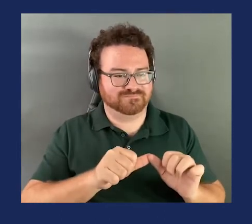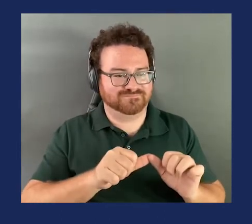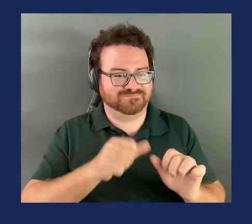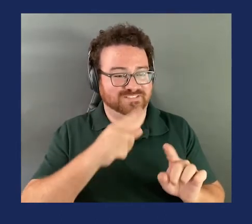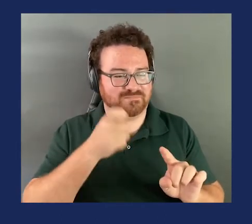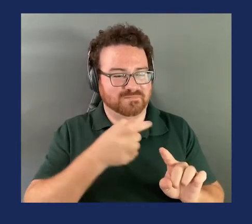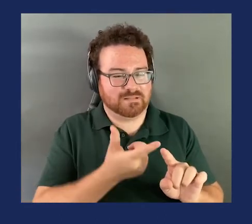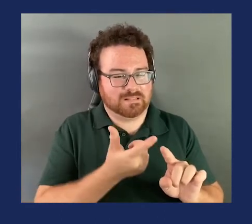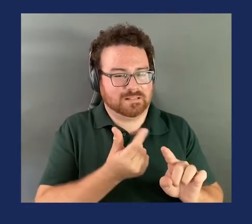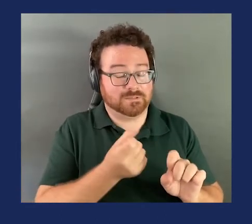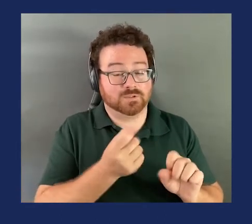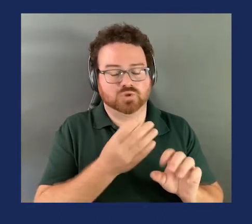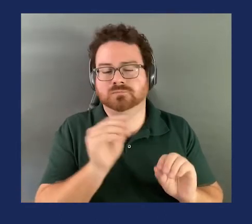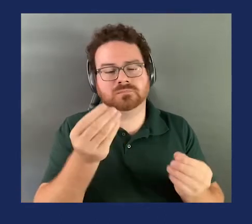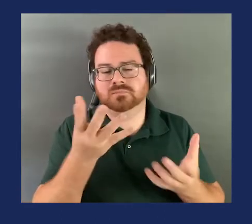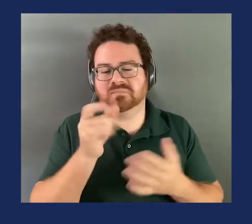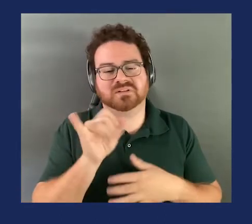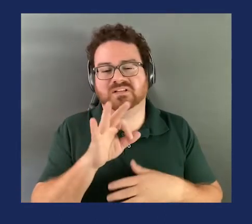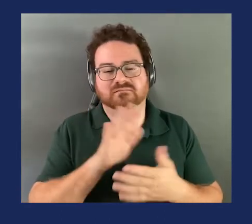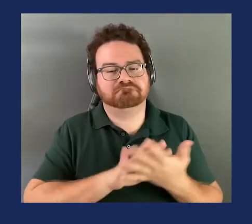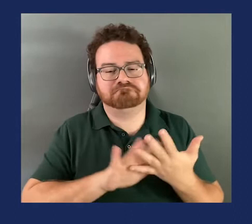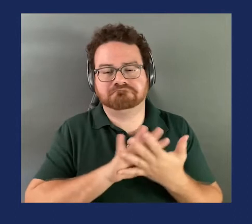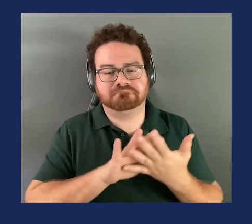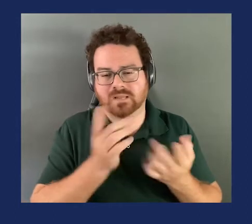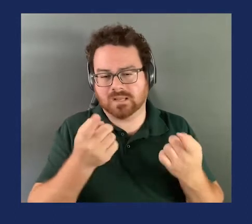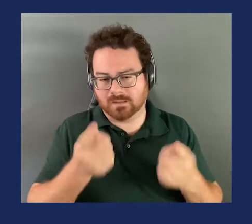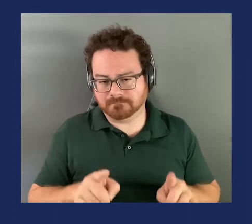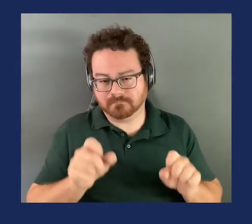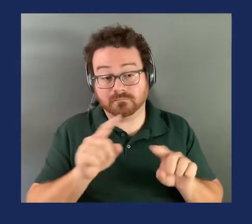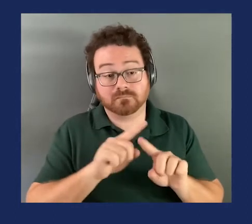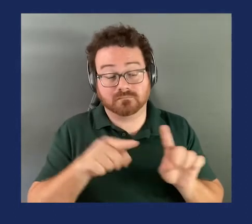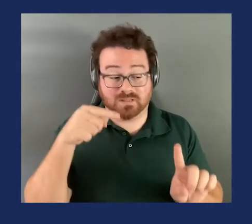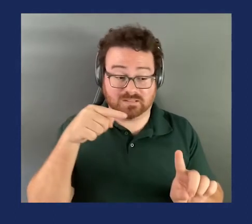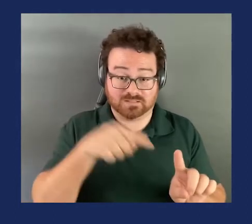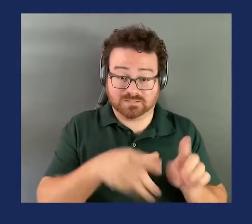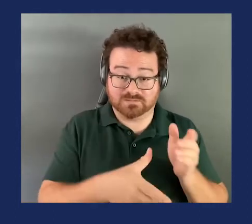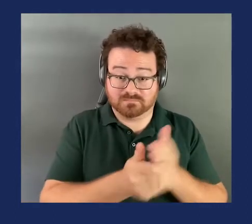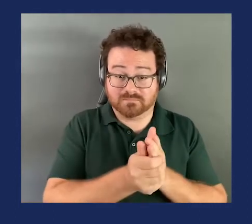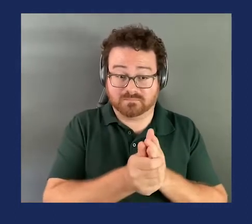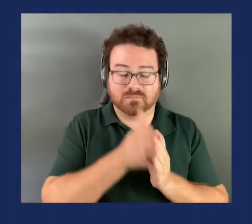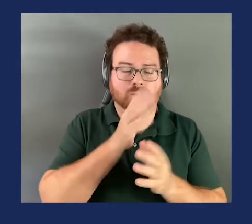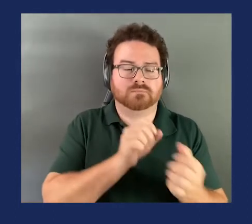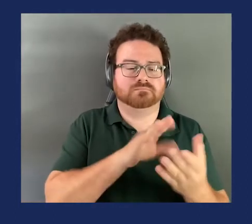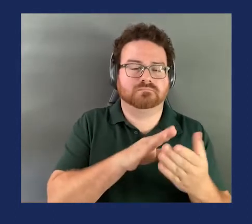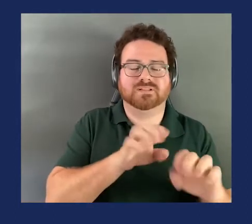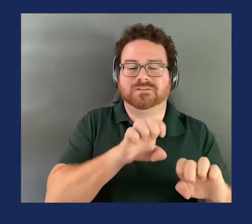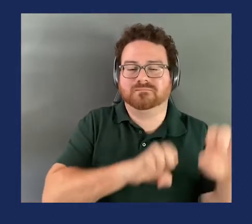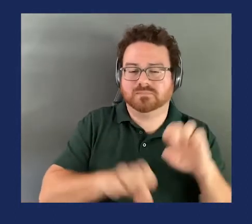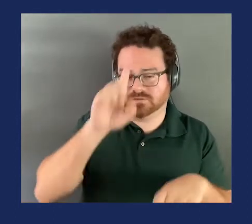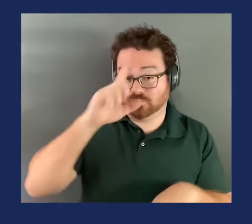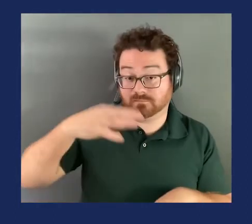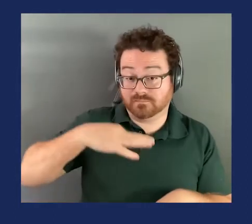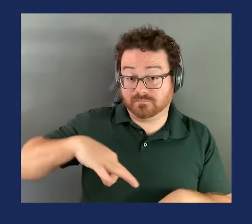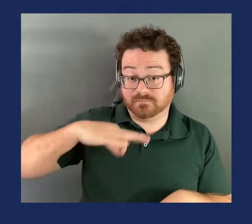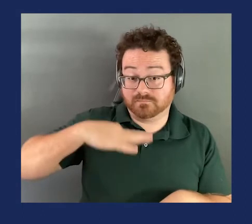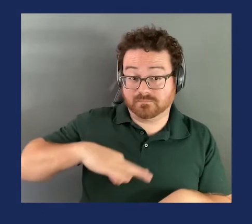It stopped me if I do start cutting out there. But this one addresses evaluation of benefits, the way that we look